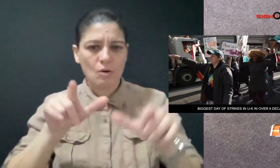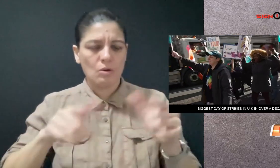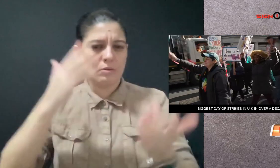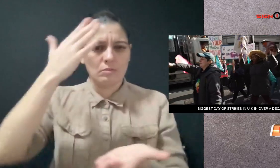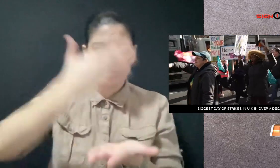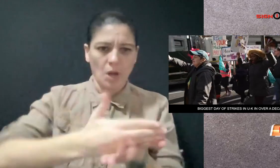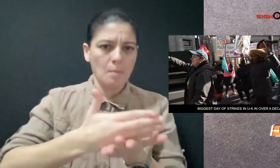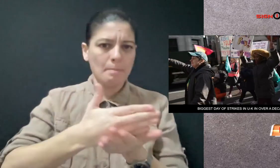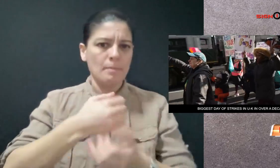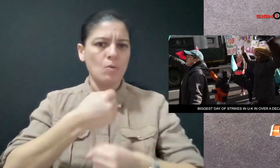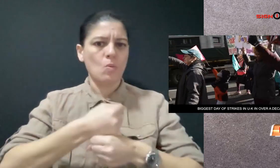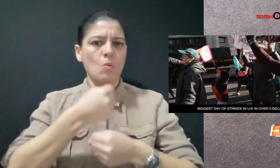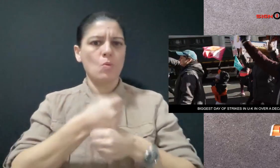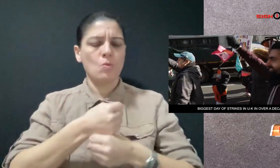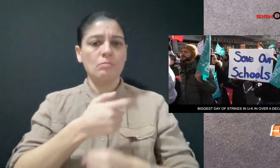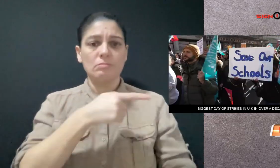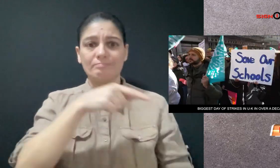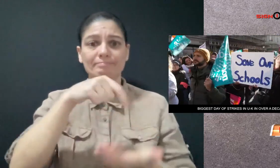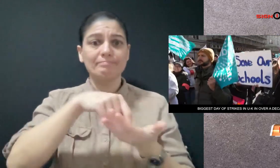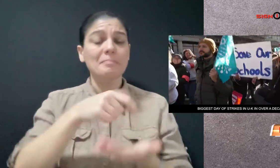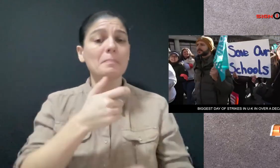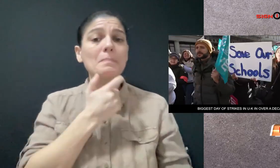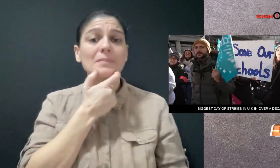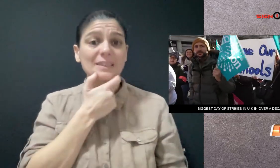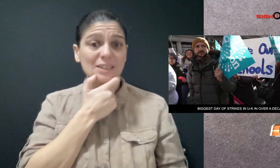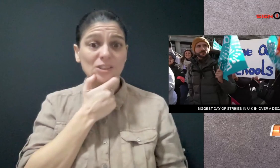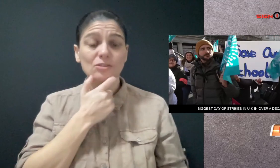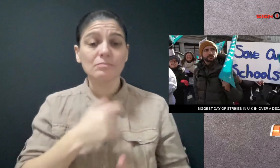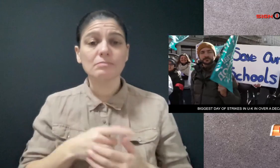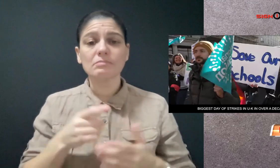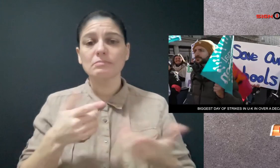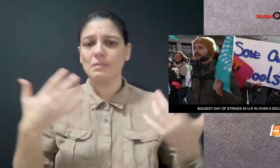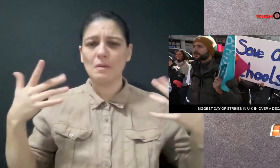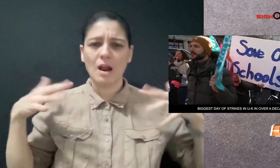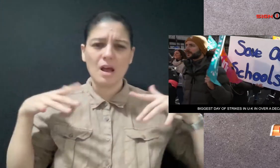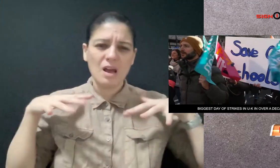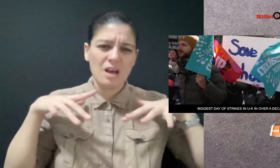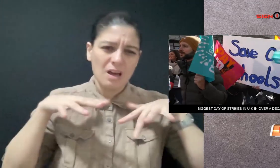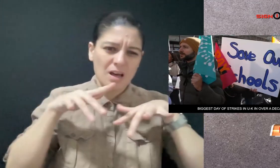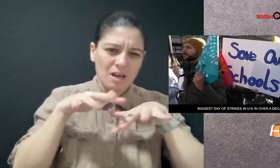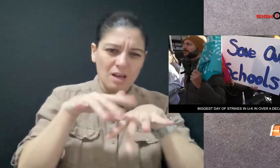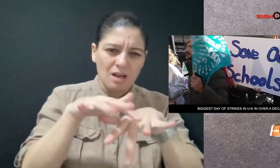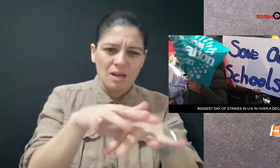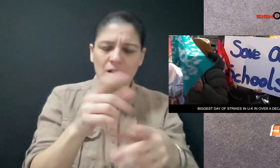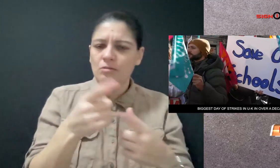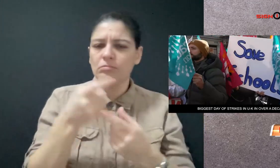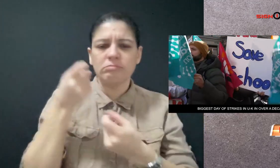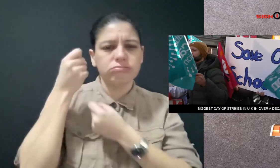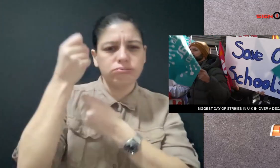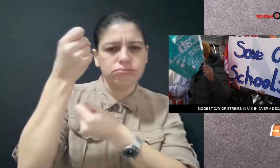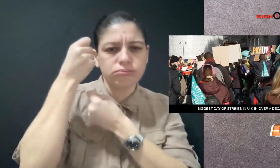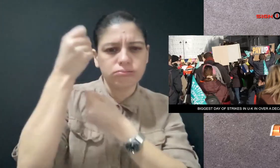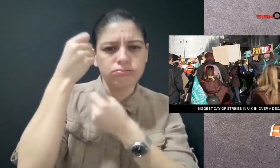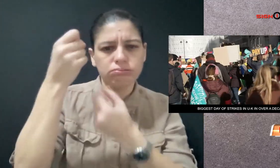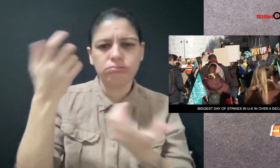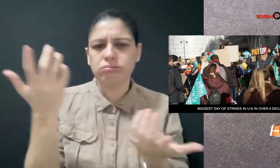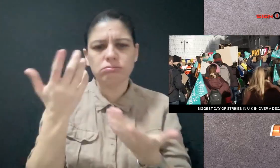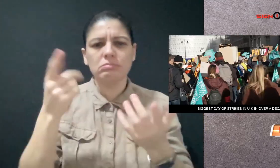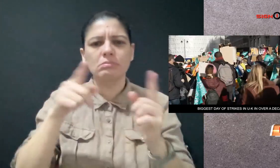On Wednesday, half a million people walked off the job in the UK. They hit the streets to protest wage benefits